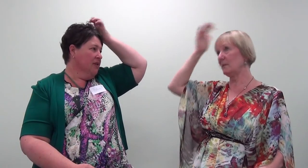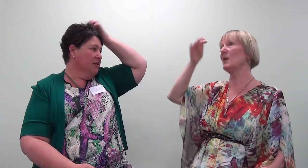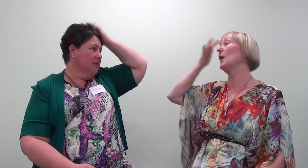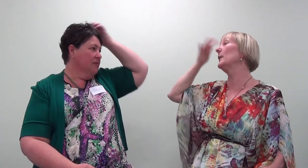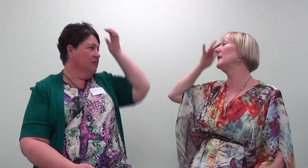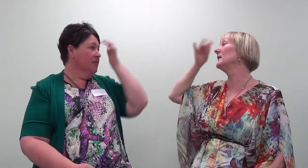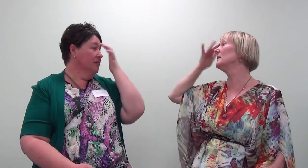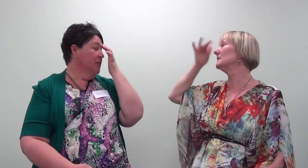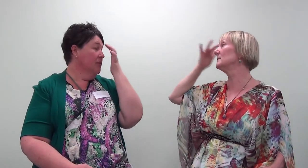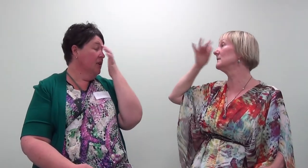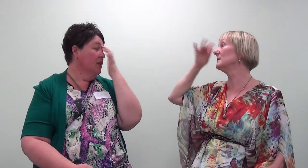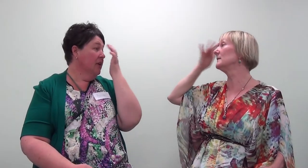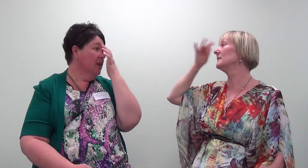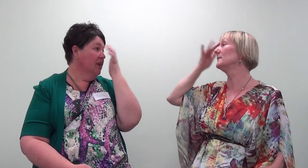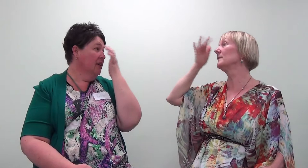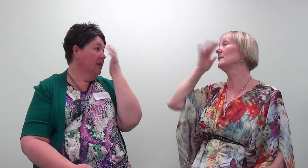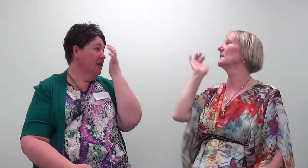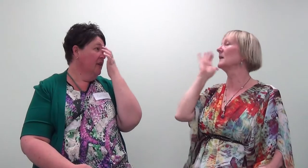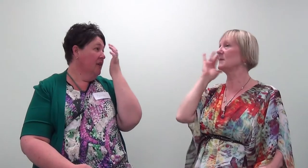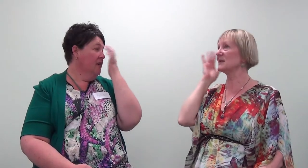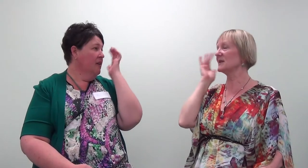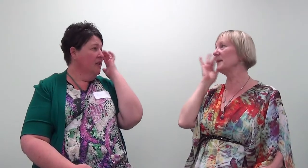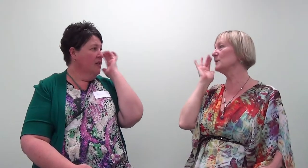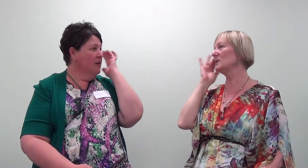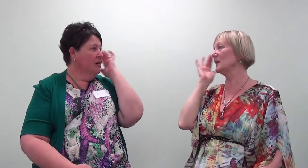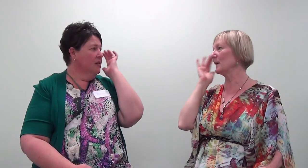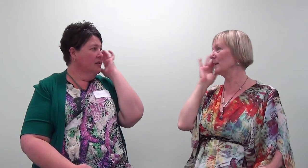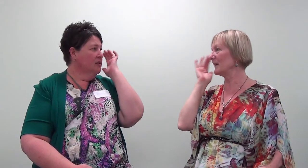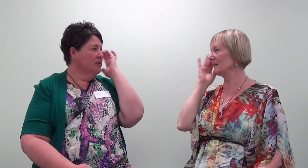I'm not going there. I'm just imagining going there.